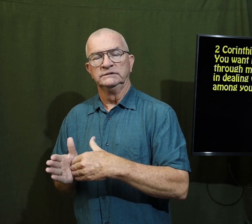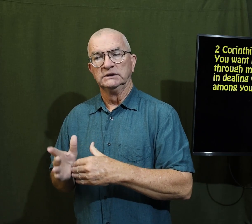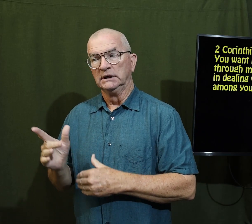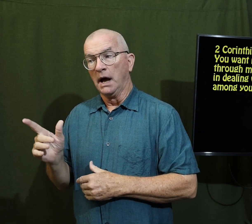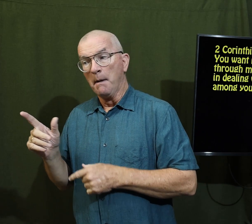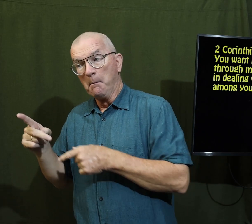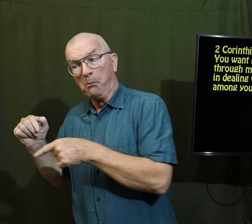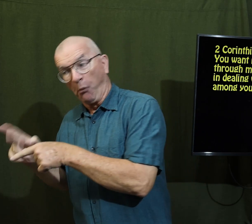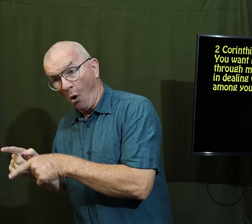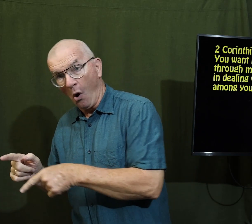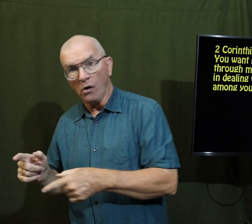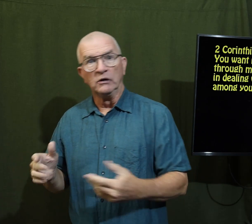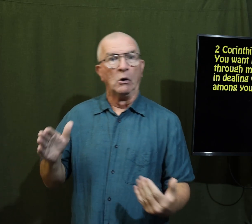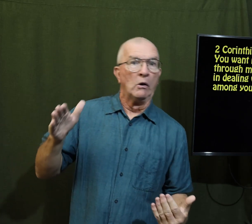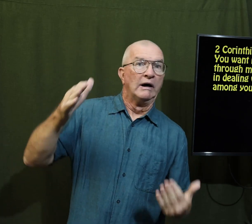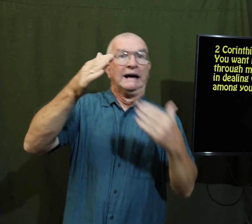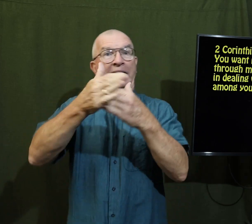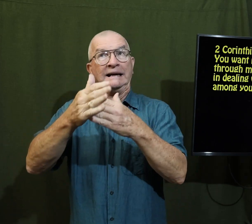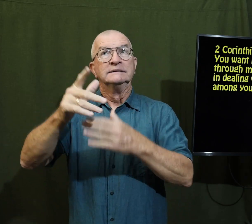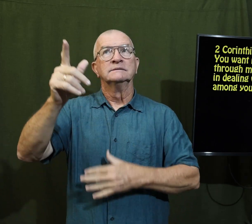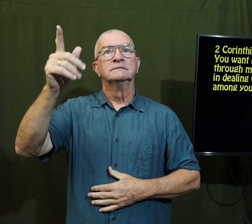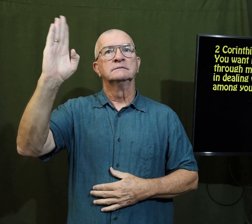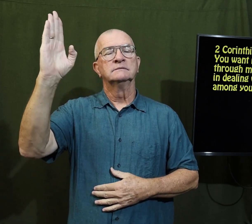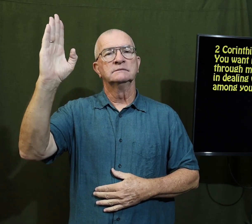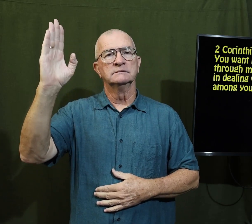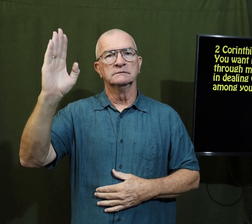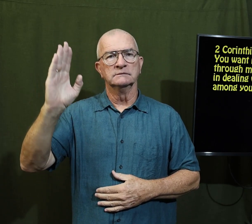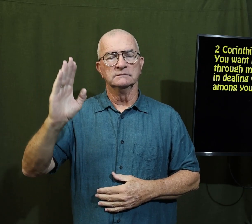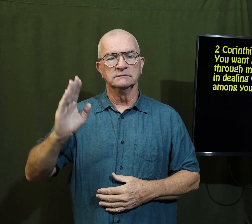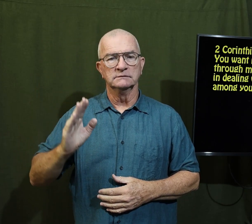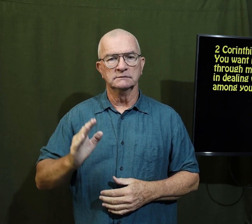standing up against Paul or against God